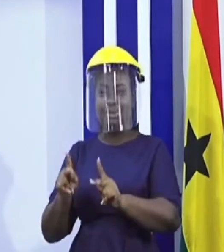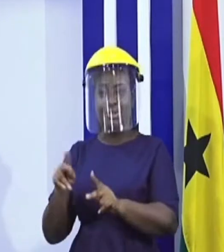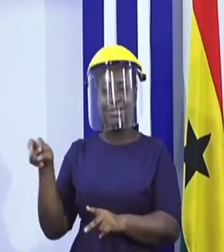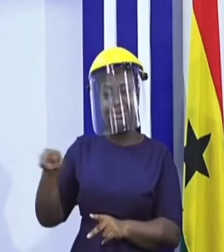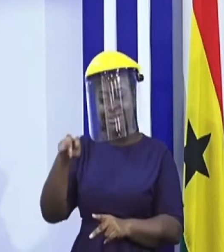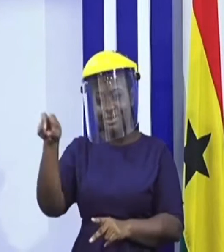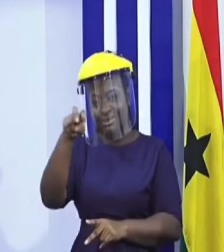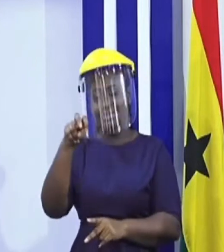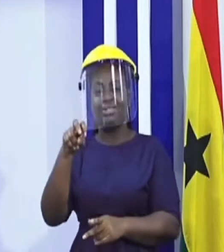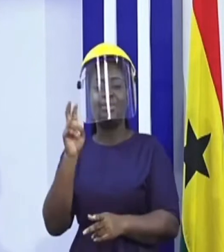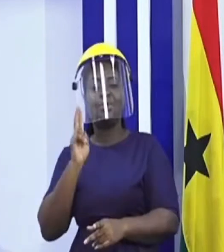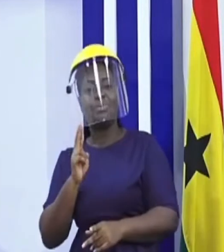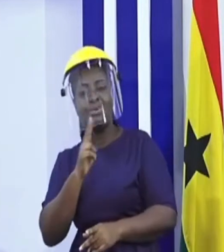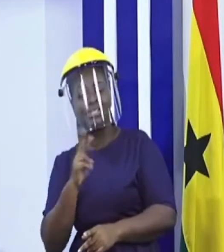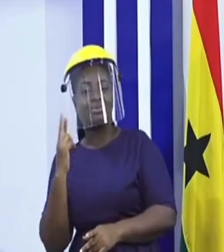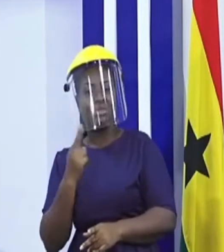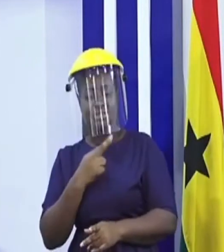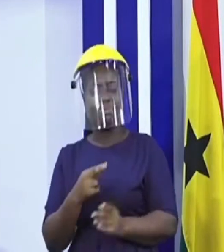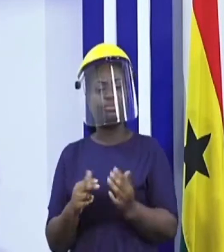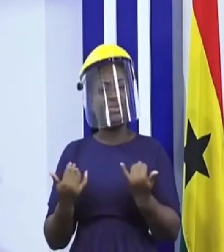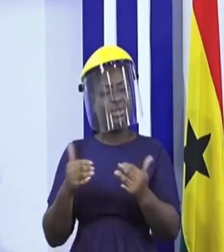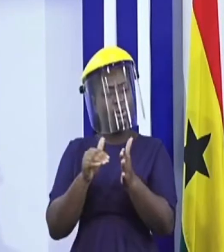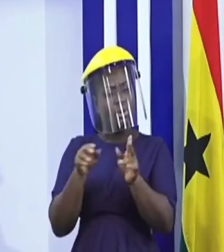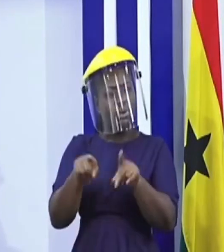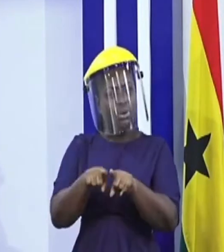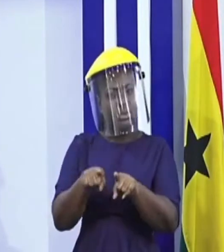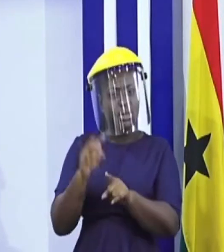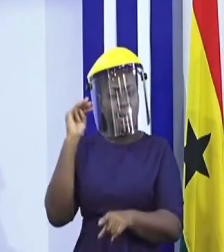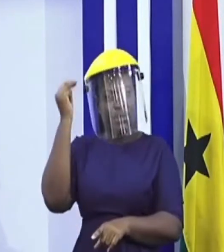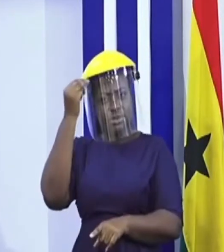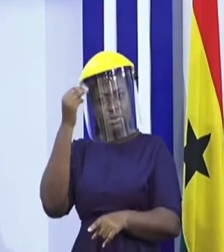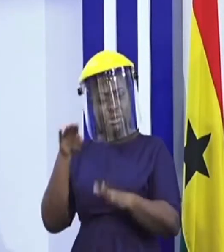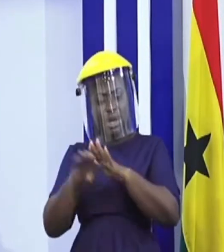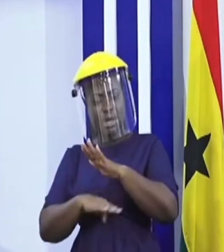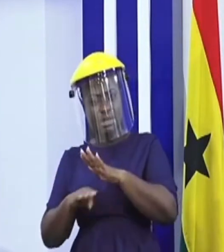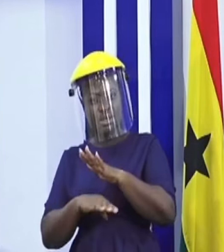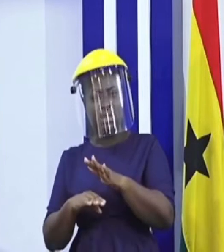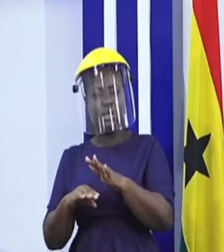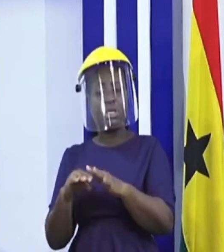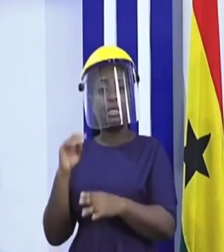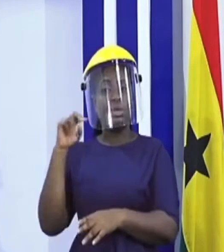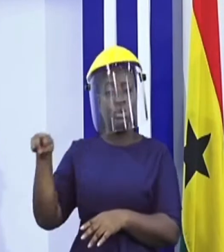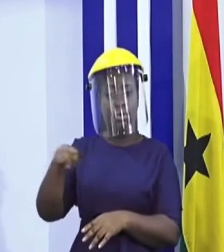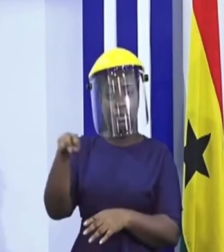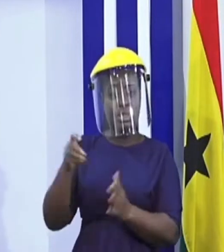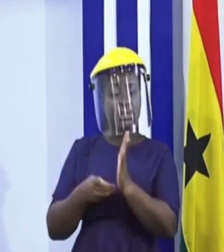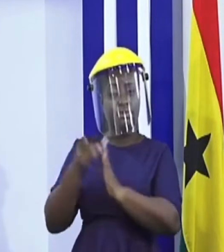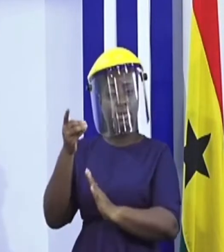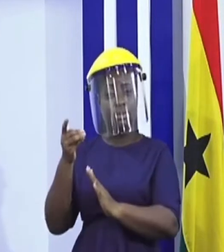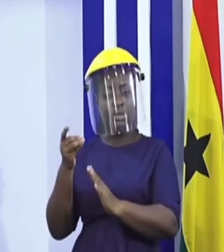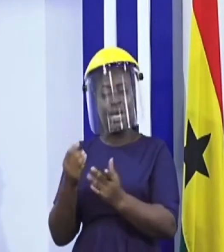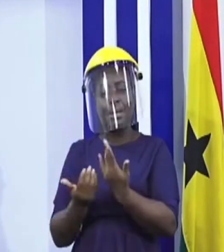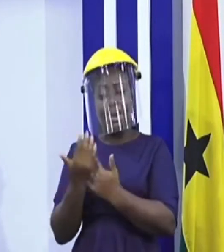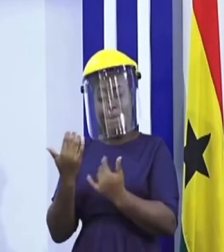hospitality sector. Also, the ministry, under the Ghana Tourism Development Projects, which is a World Bank